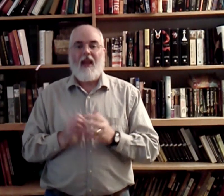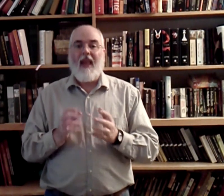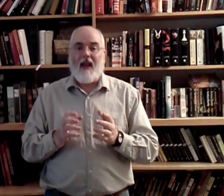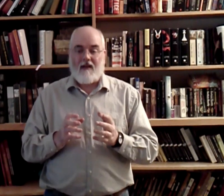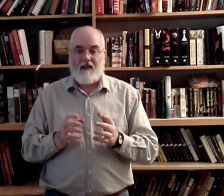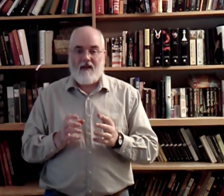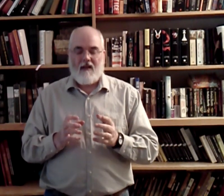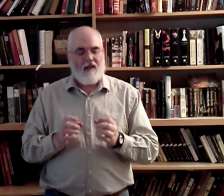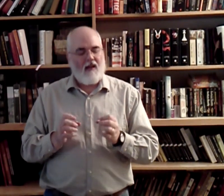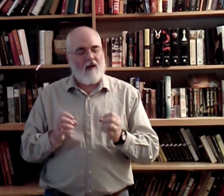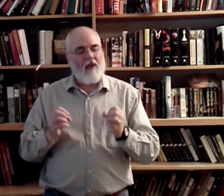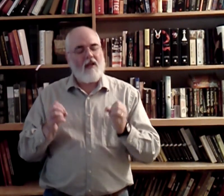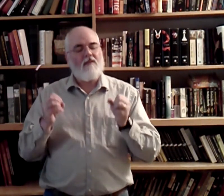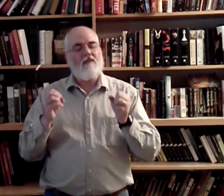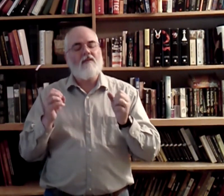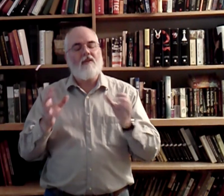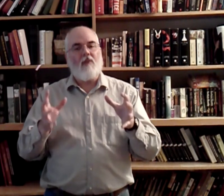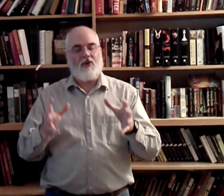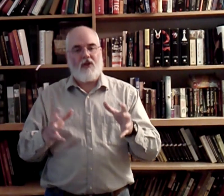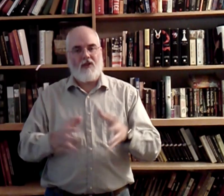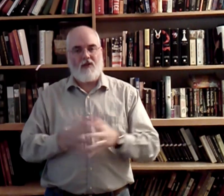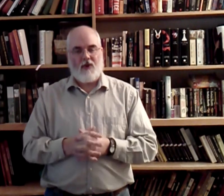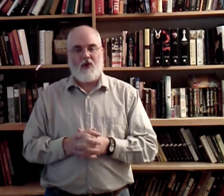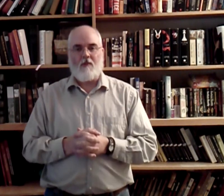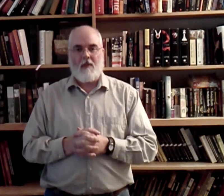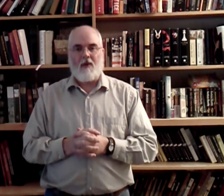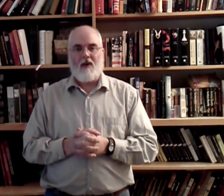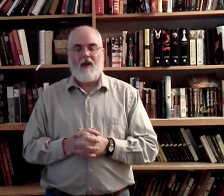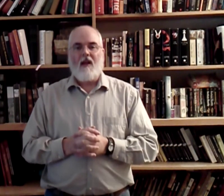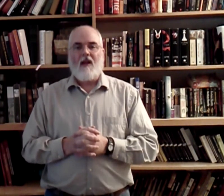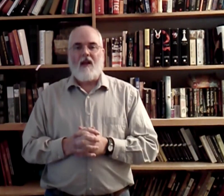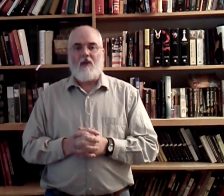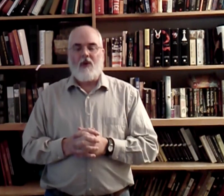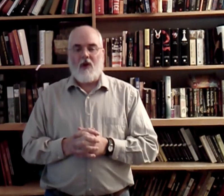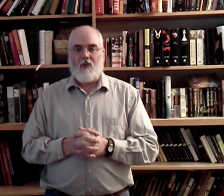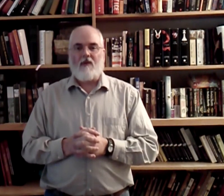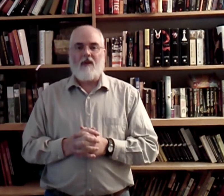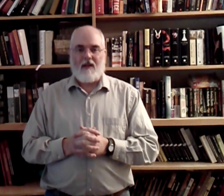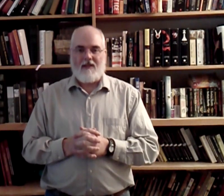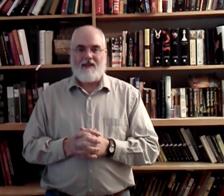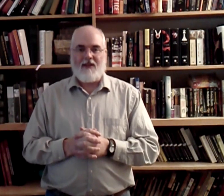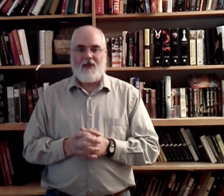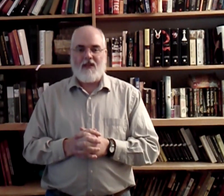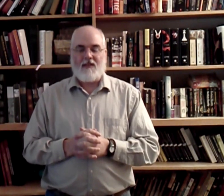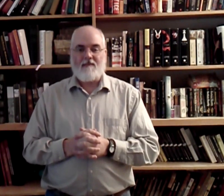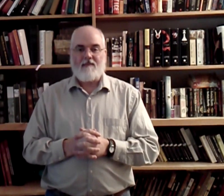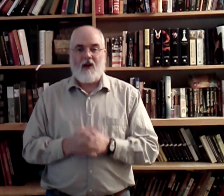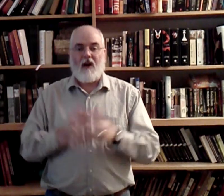And. It'll make it so much easier for you to remember. When you go to LTC to do this. All right.